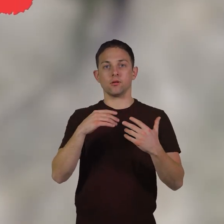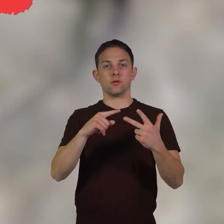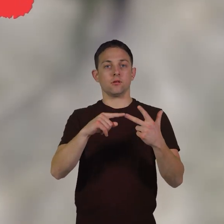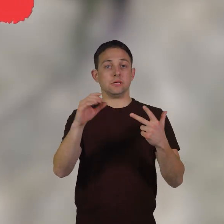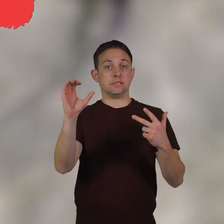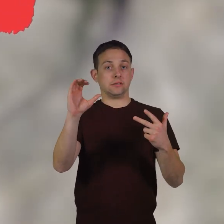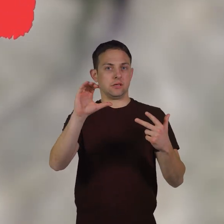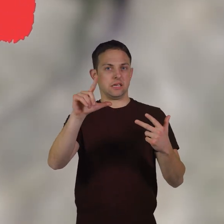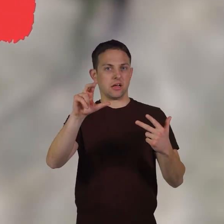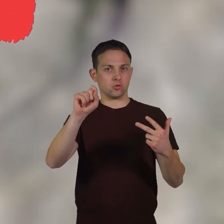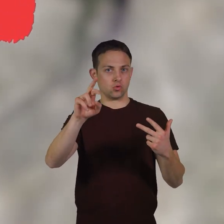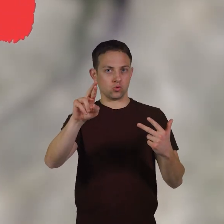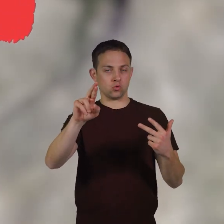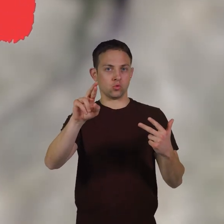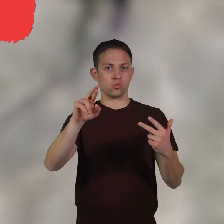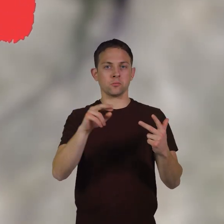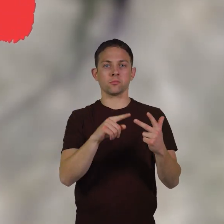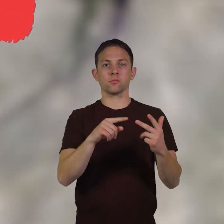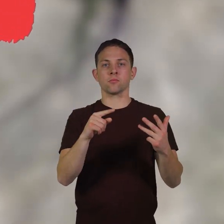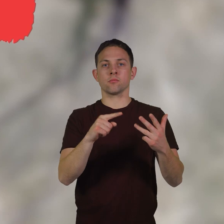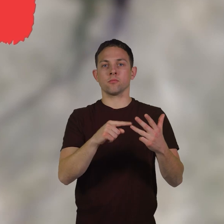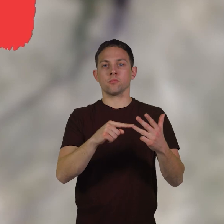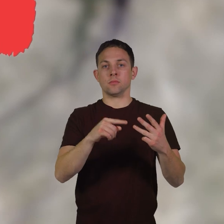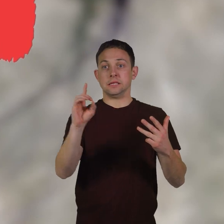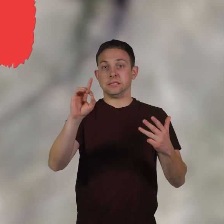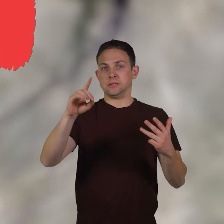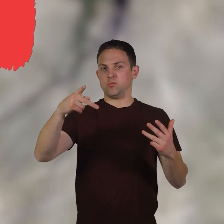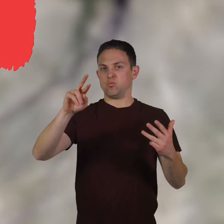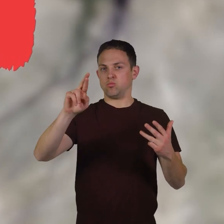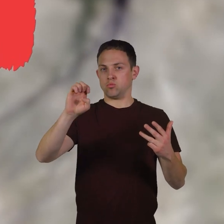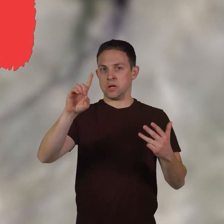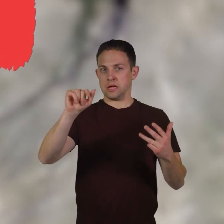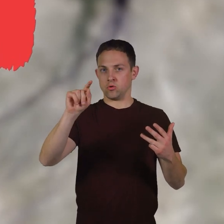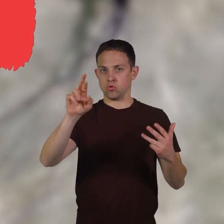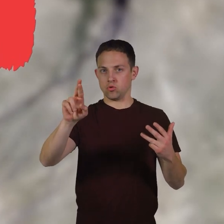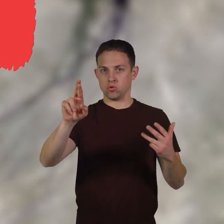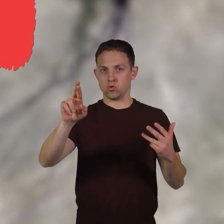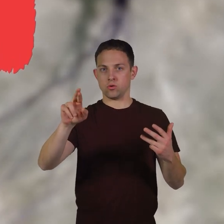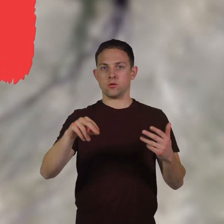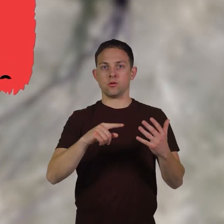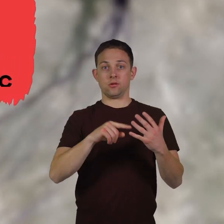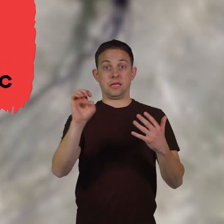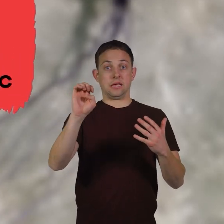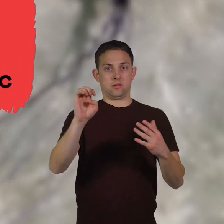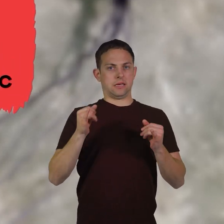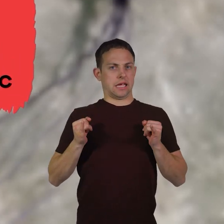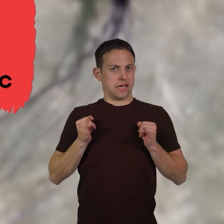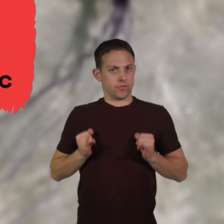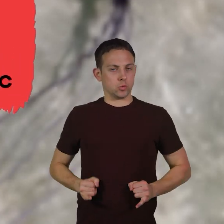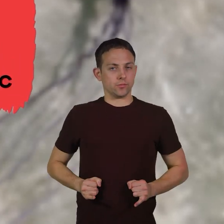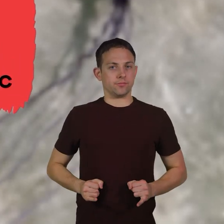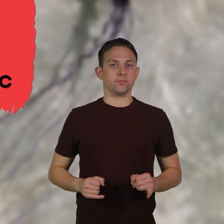C. Cluster. D. Predator. E. Individualistic.